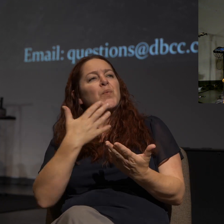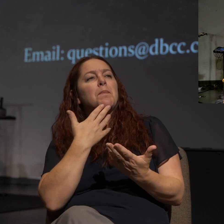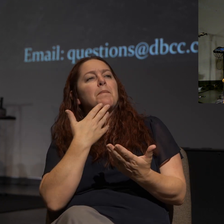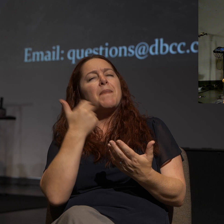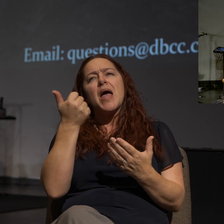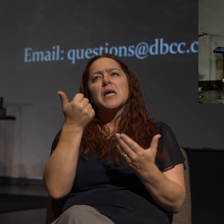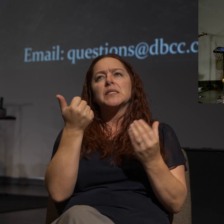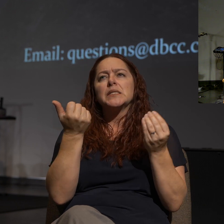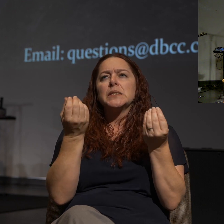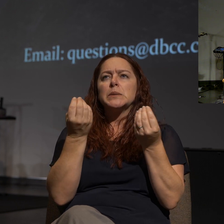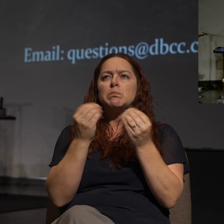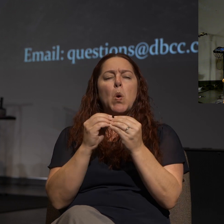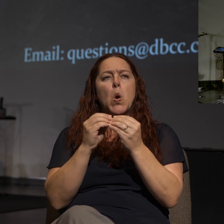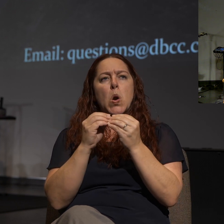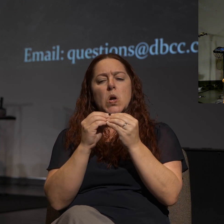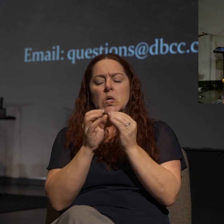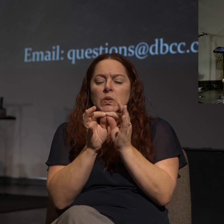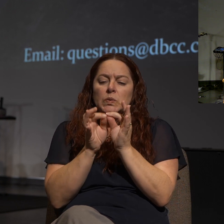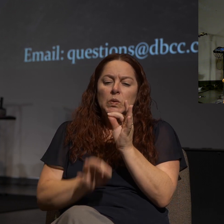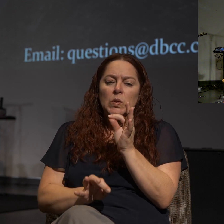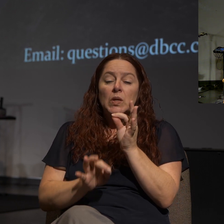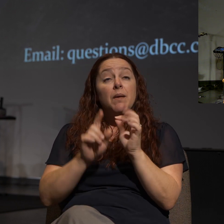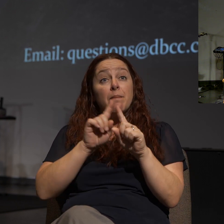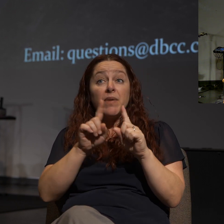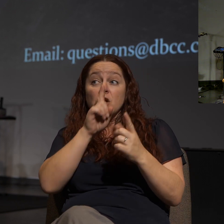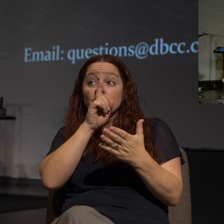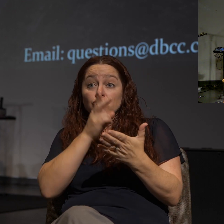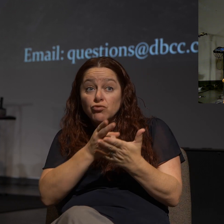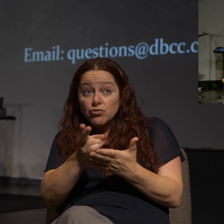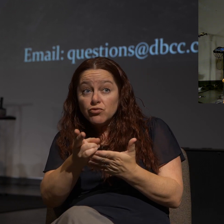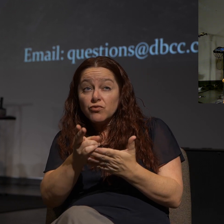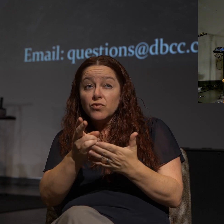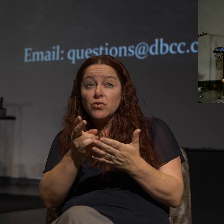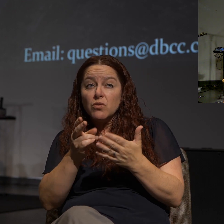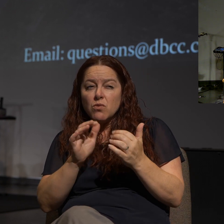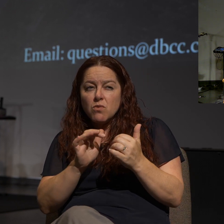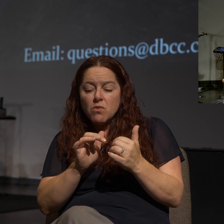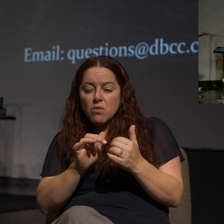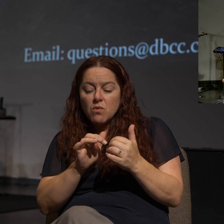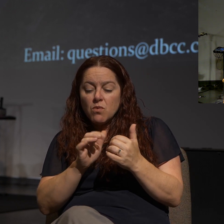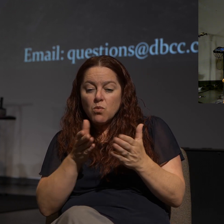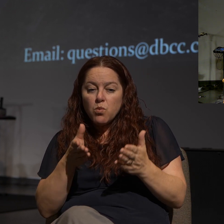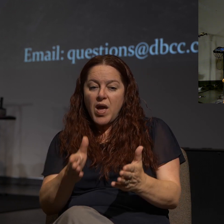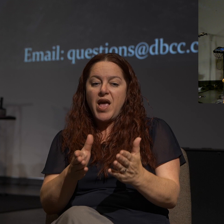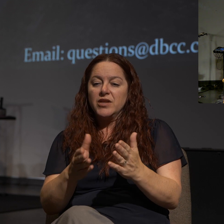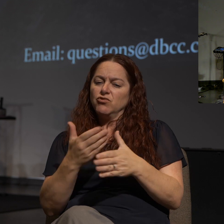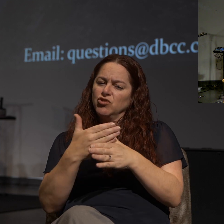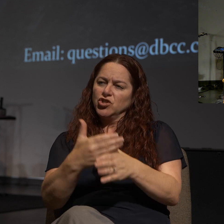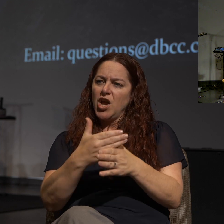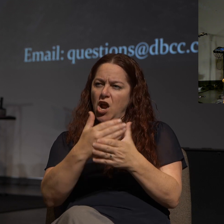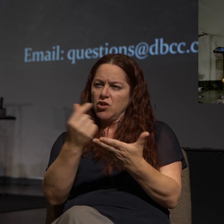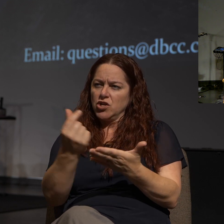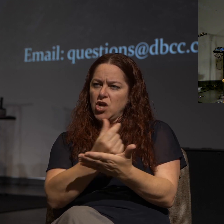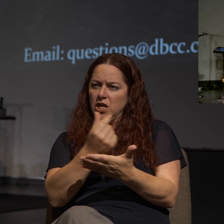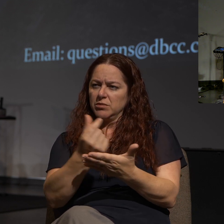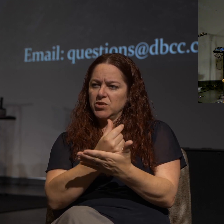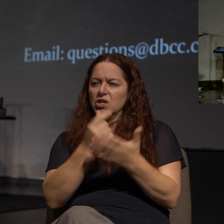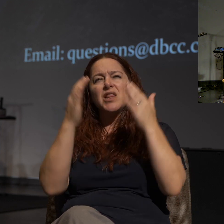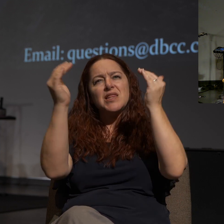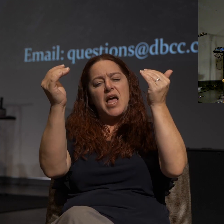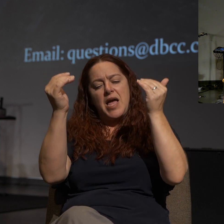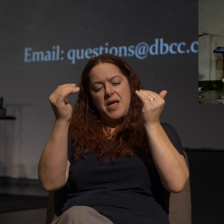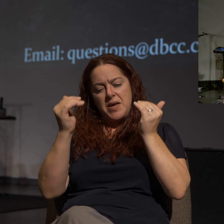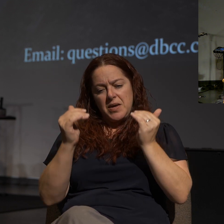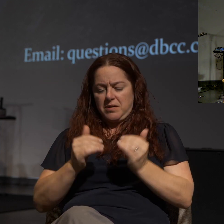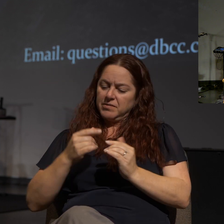most concise, yet very truthful way to share the gospel with someone? Like, what's just the big, take it down to its